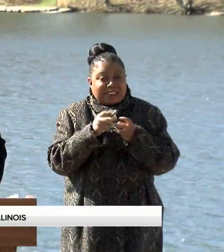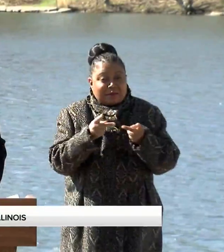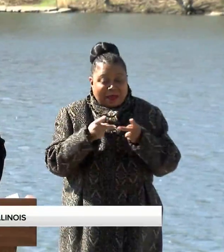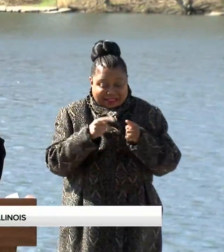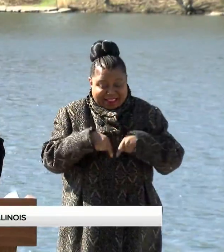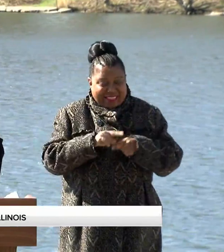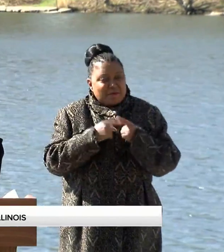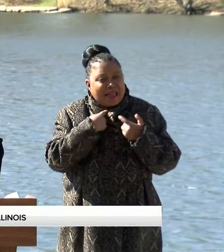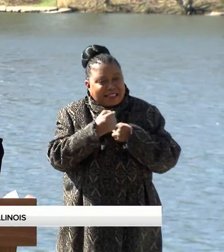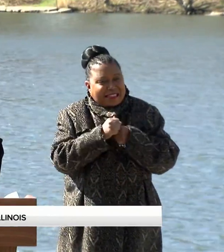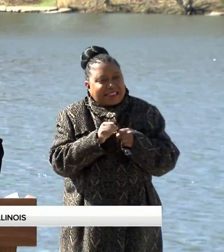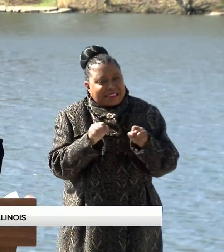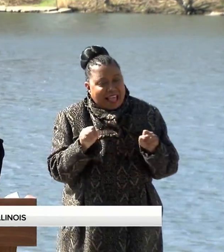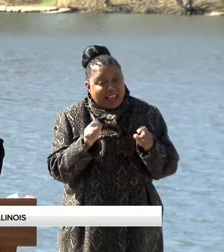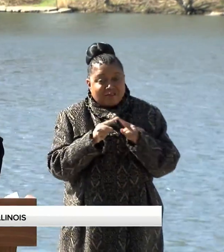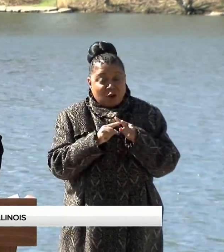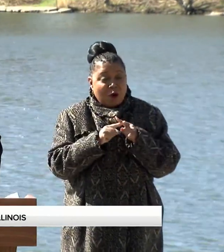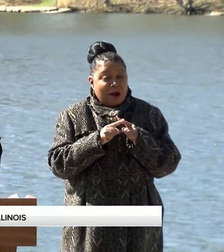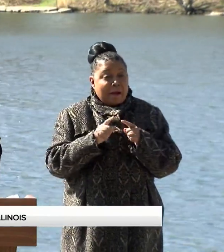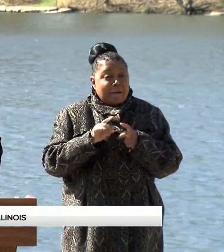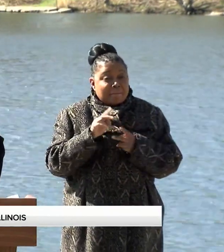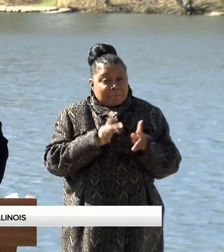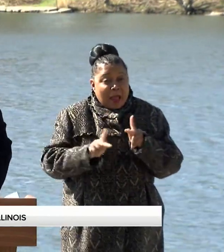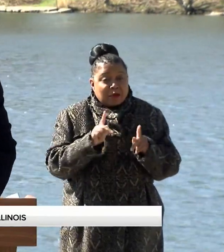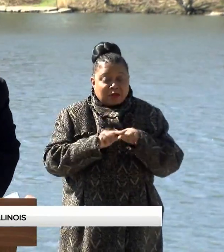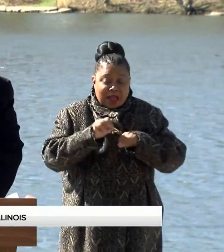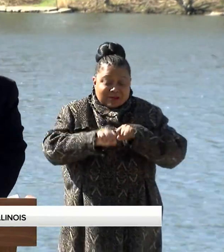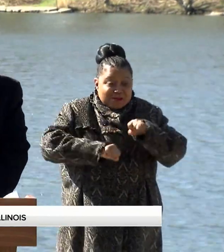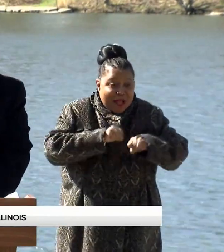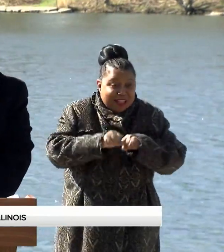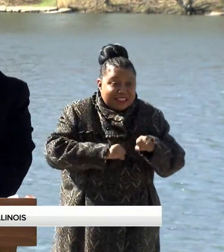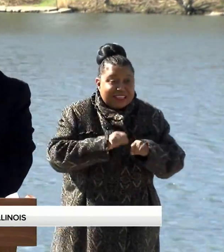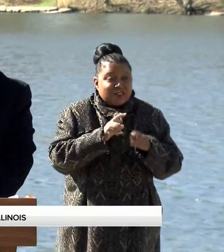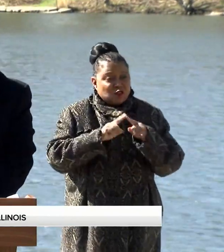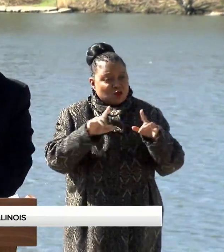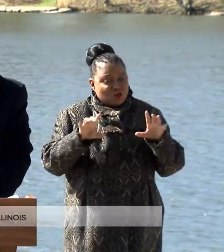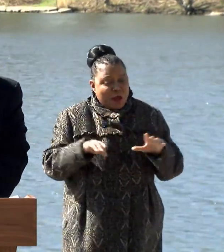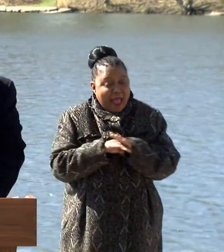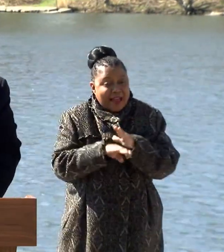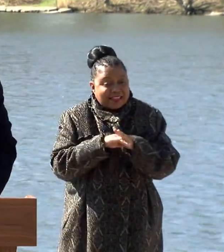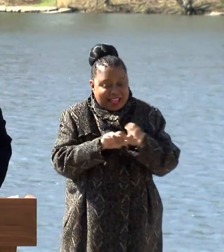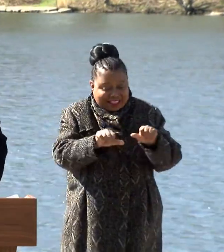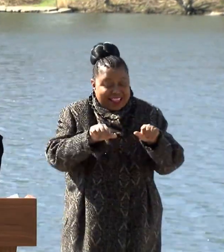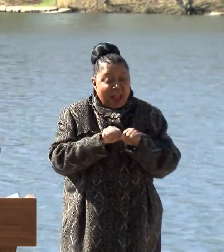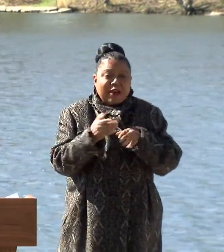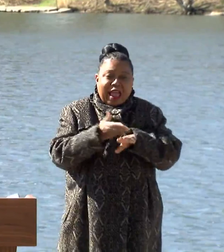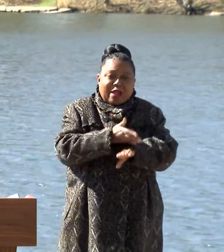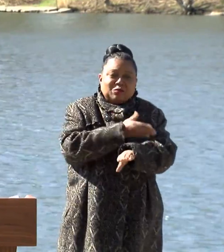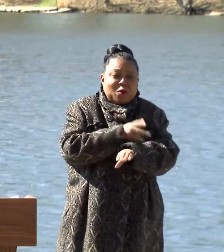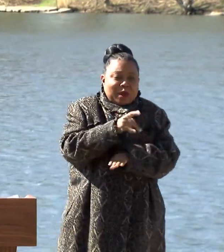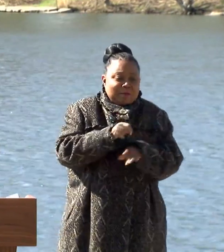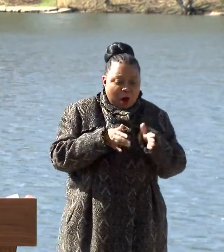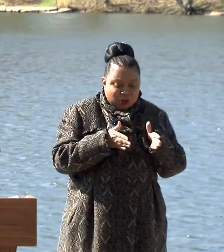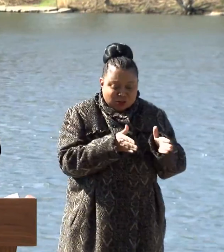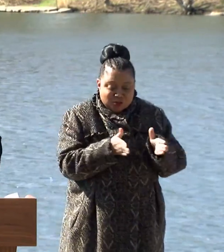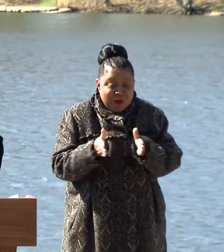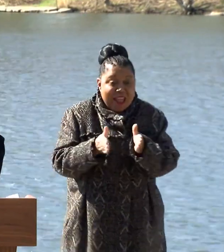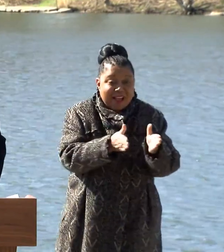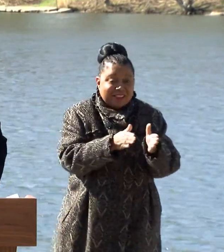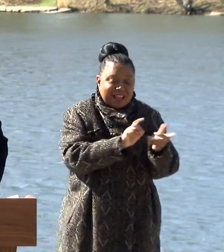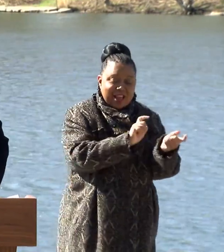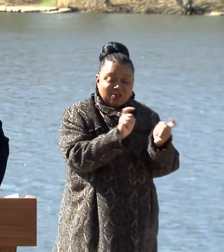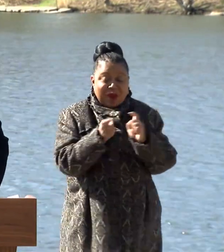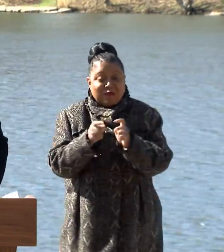Making it safer for pedestrians and for bicyclists to access the area, improving park trails and